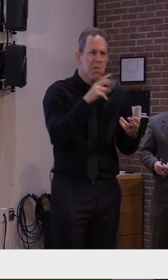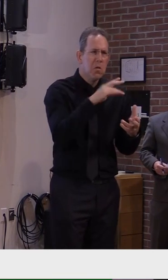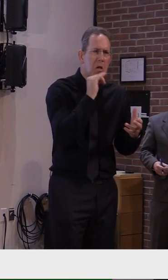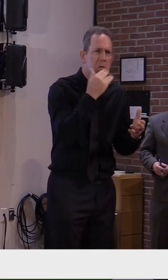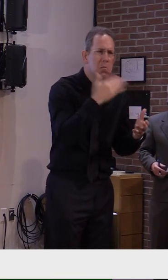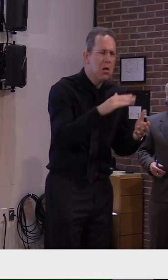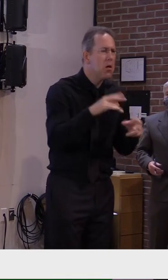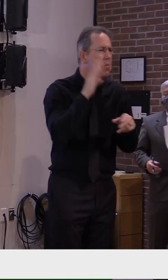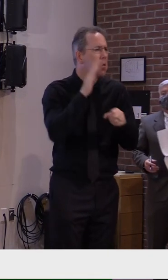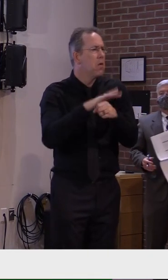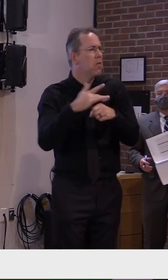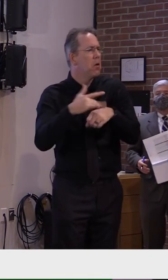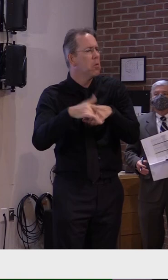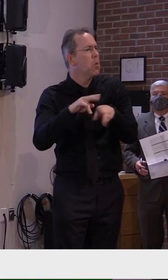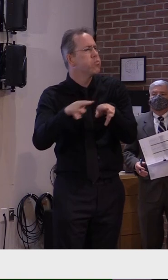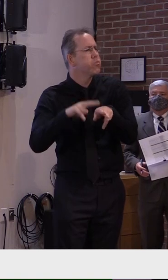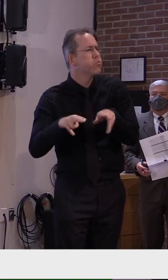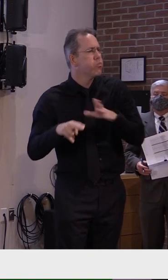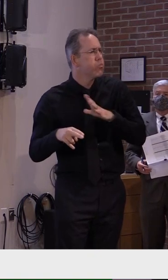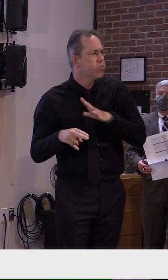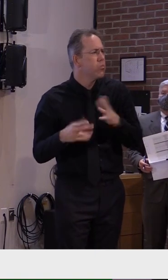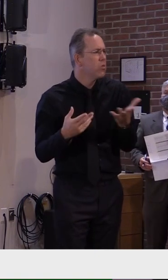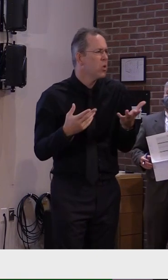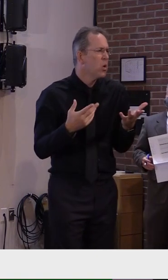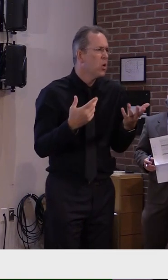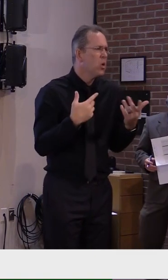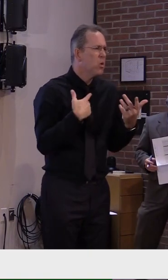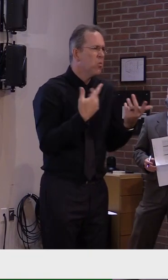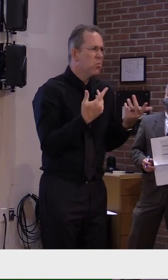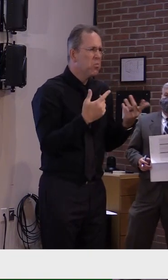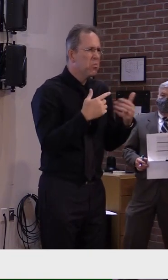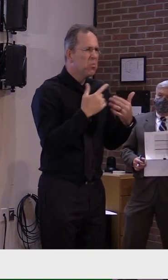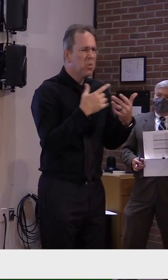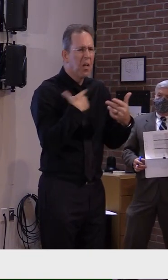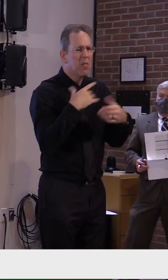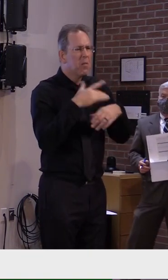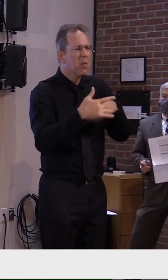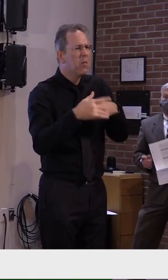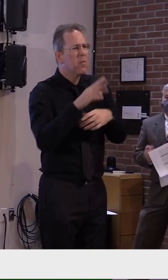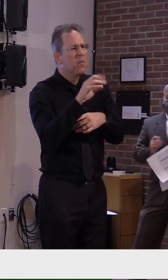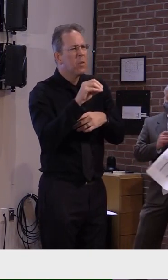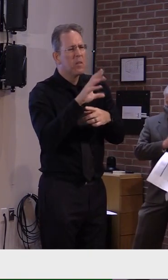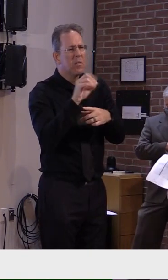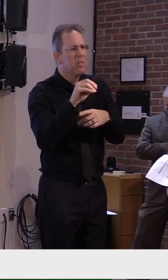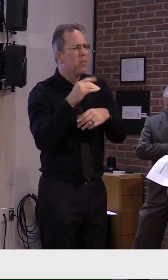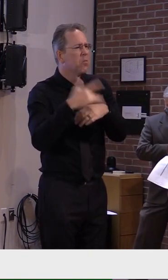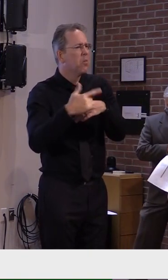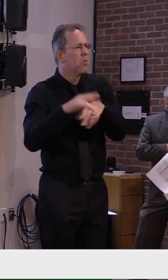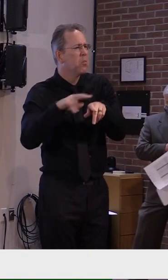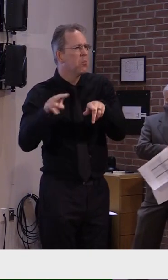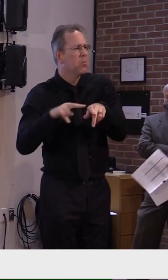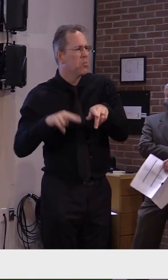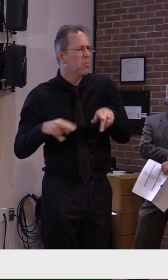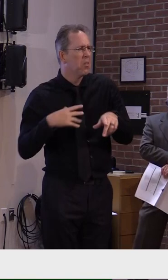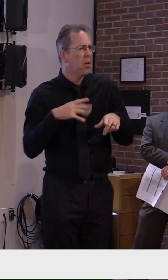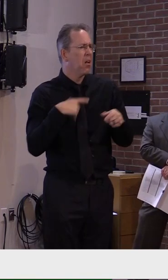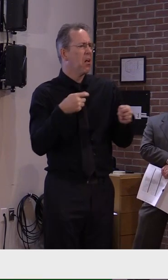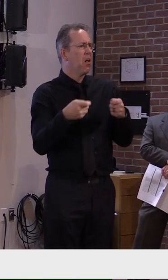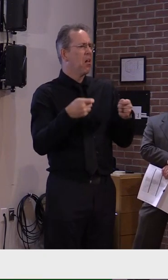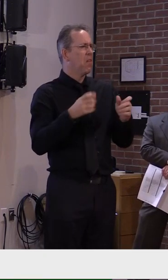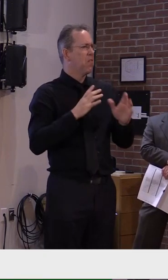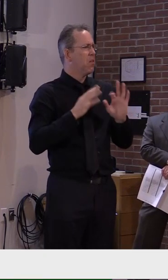that's within the hospital's capacity currently. And we project it to be in the hospital's capacity in the future, even when accounting for flu